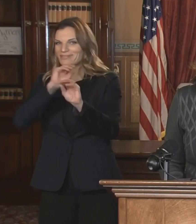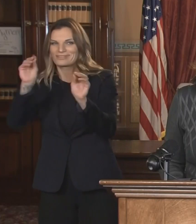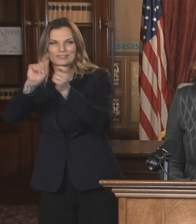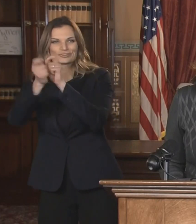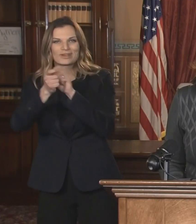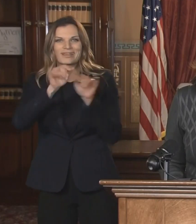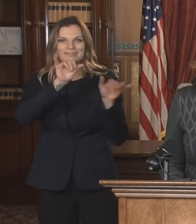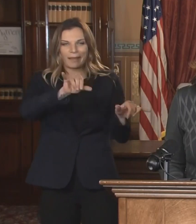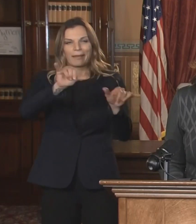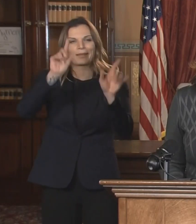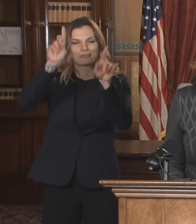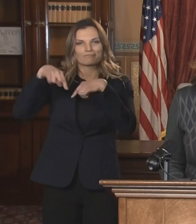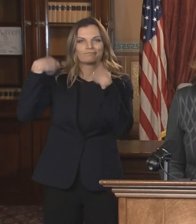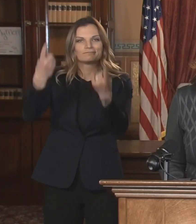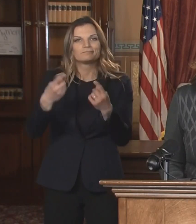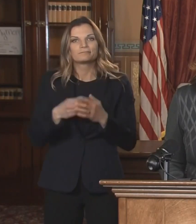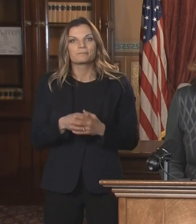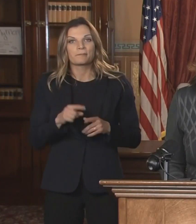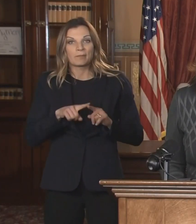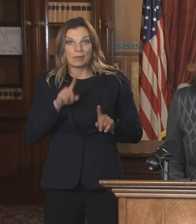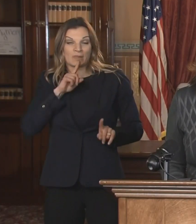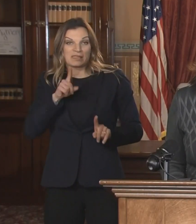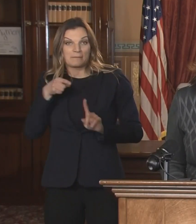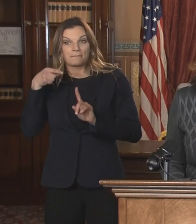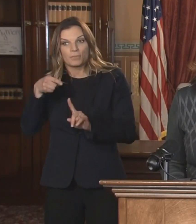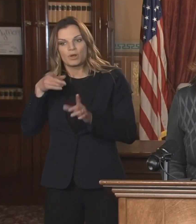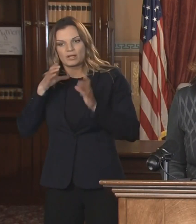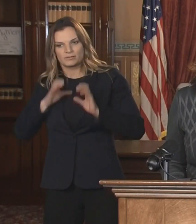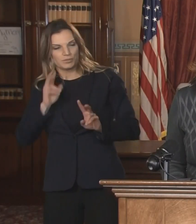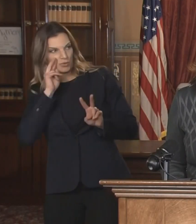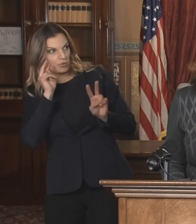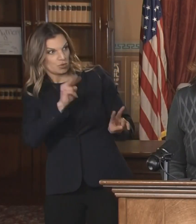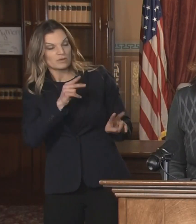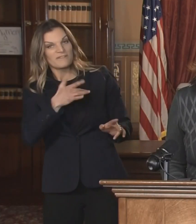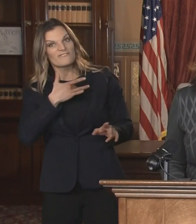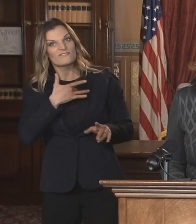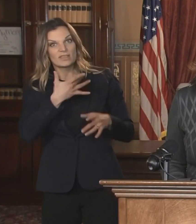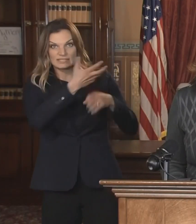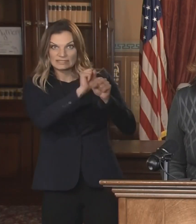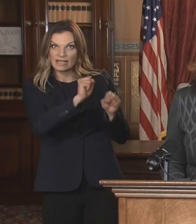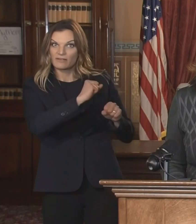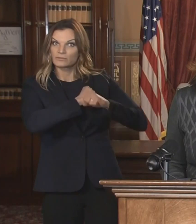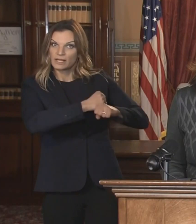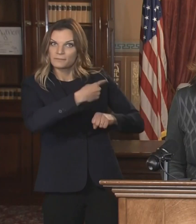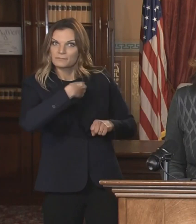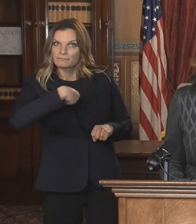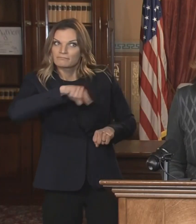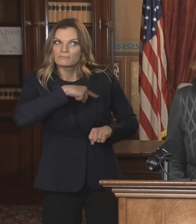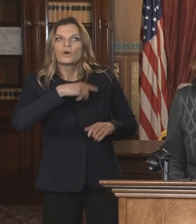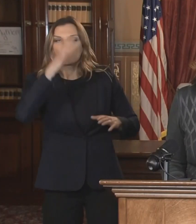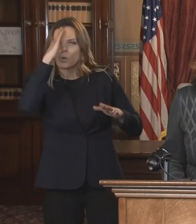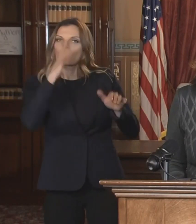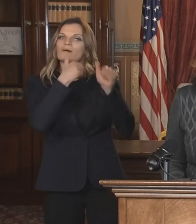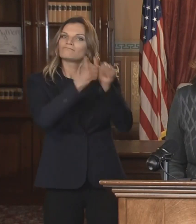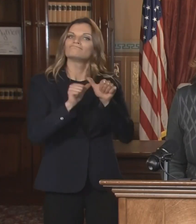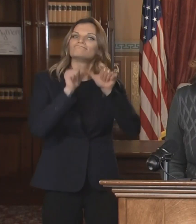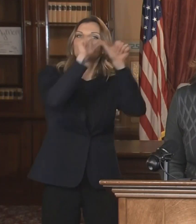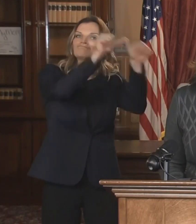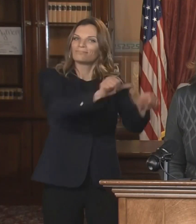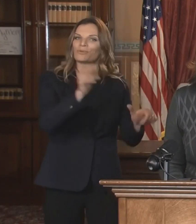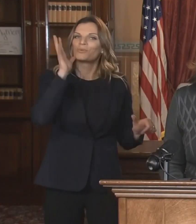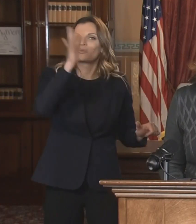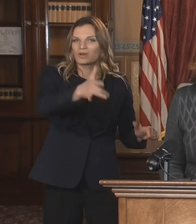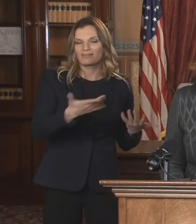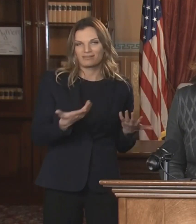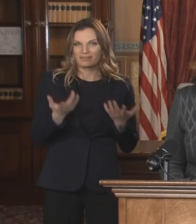Um, but he said, you know, consumer confidence ultimately is going to be the most important thing. And that's why following the sciences is really important for the long